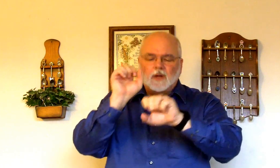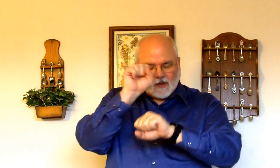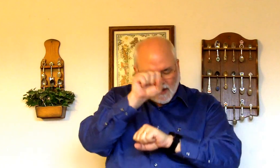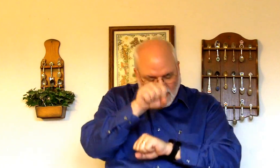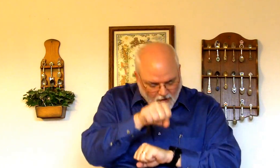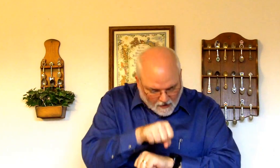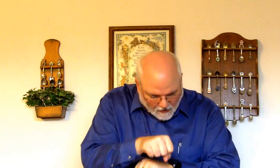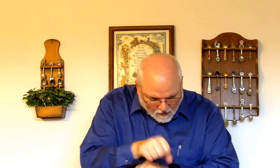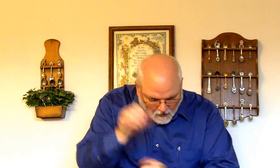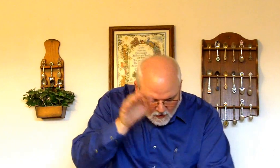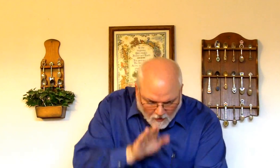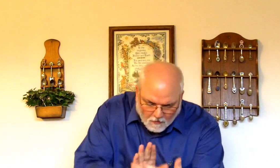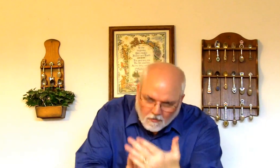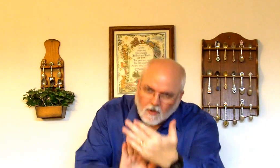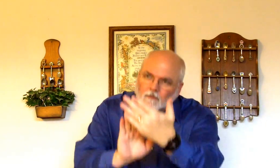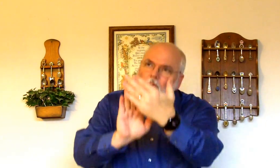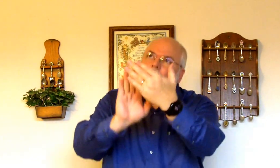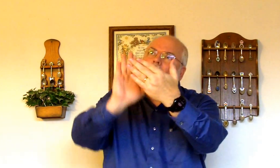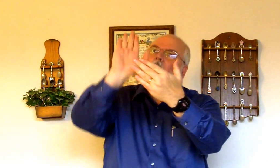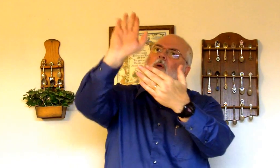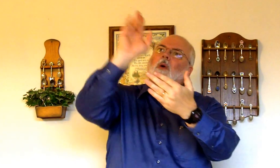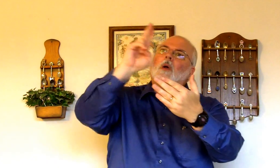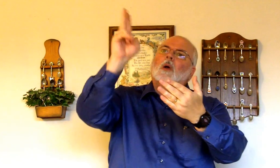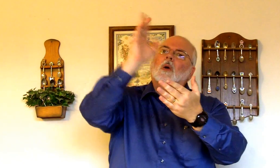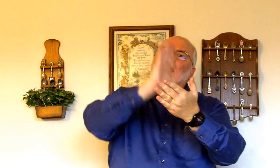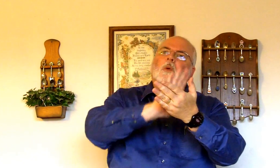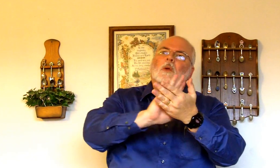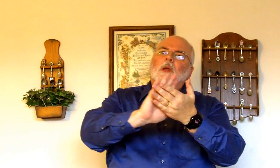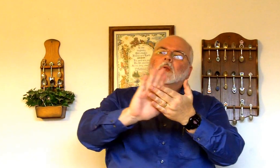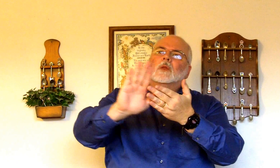down before your holy throne.